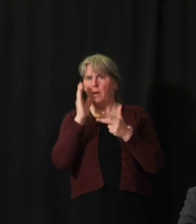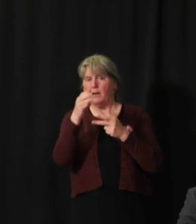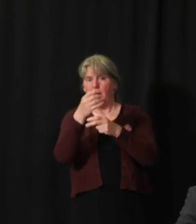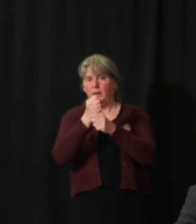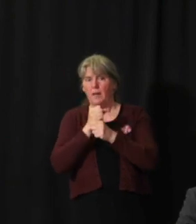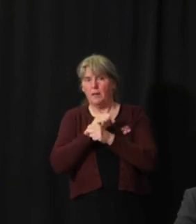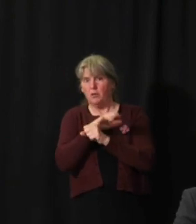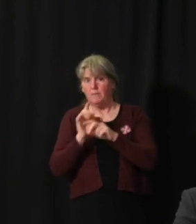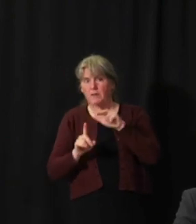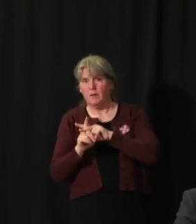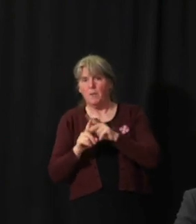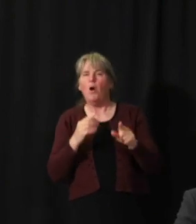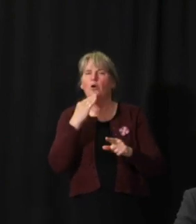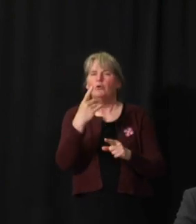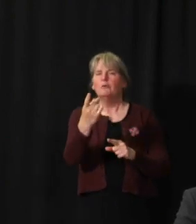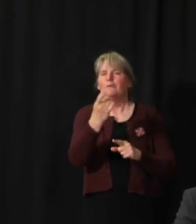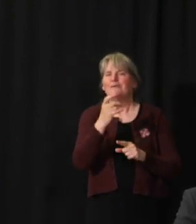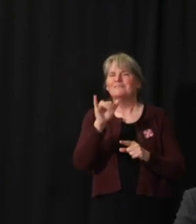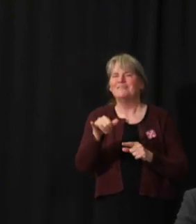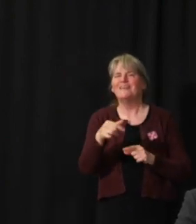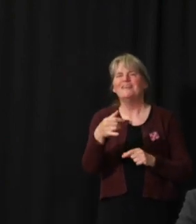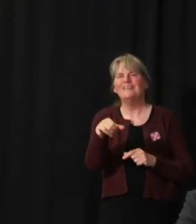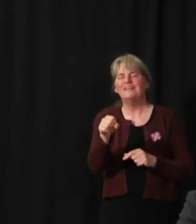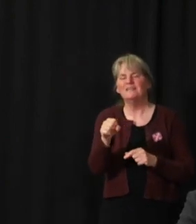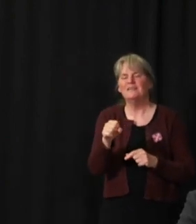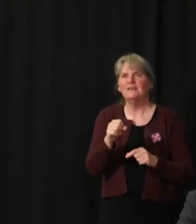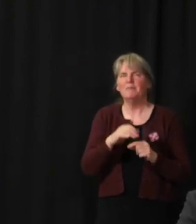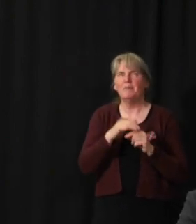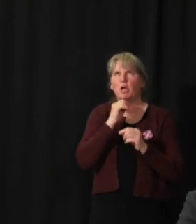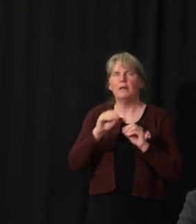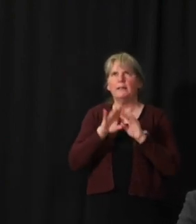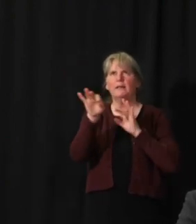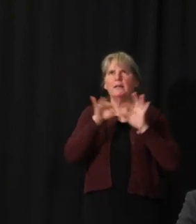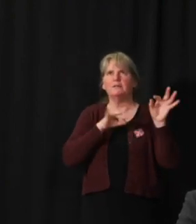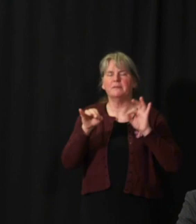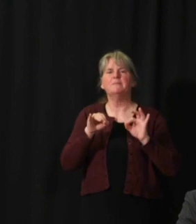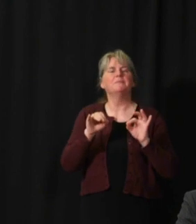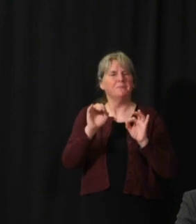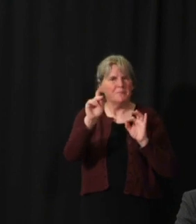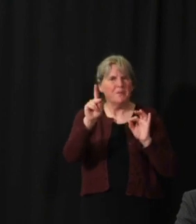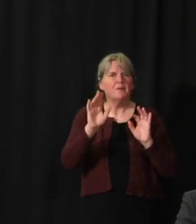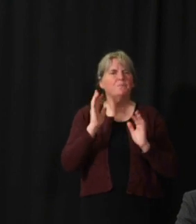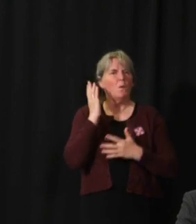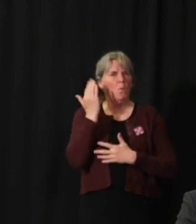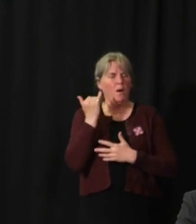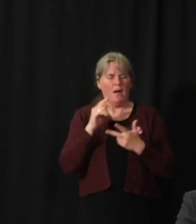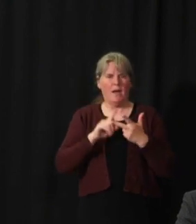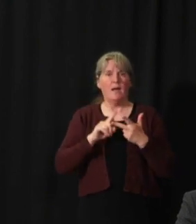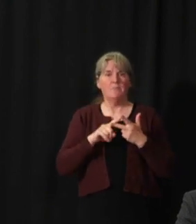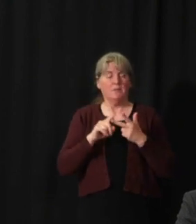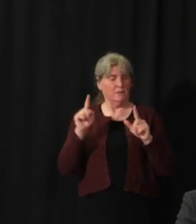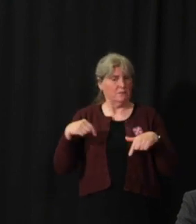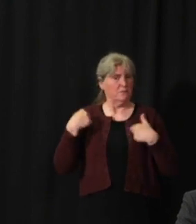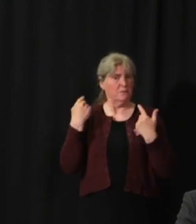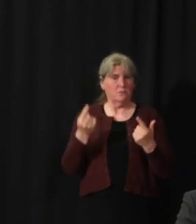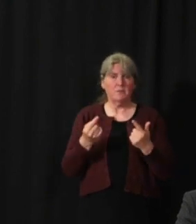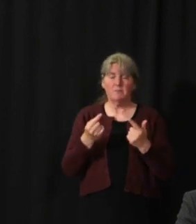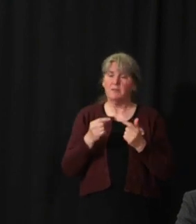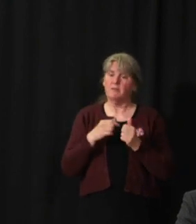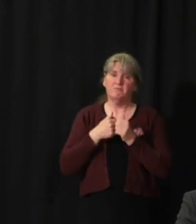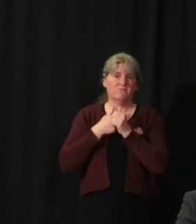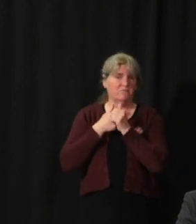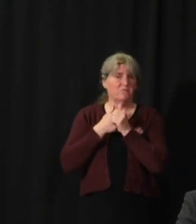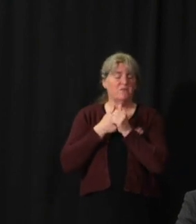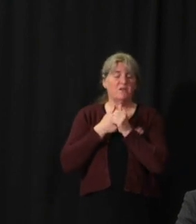Yeah, it's a really good question and that's because, and maybe I didn't make that clear enough, and it's really because we've been applying these models that are based on